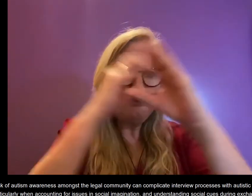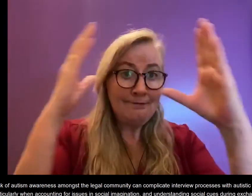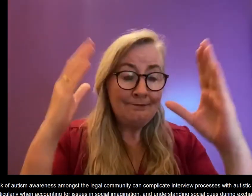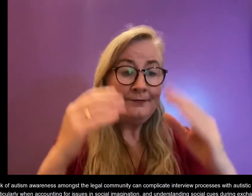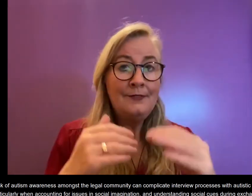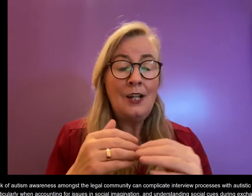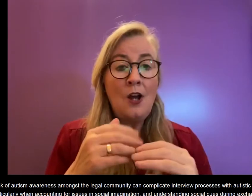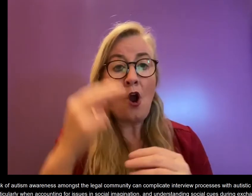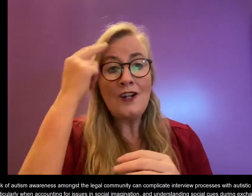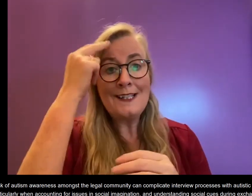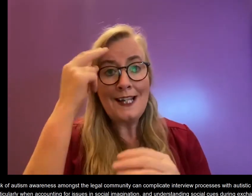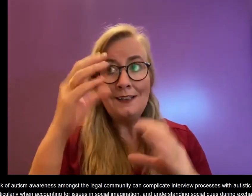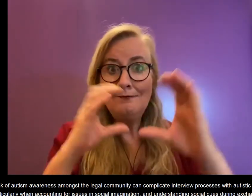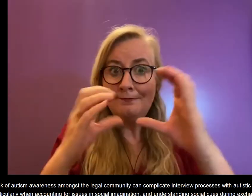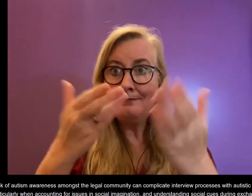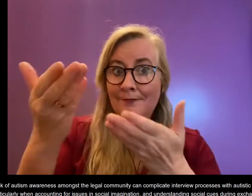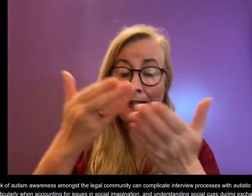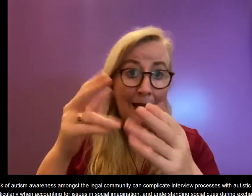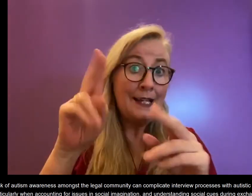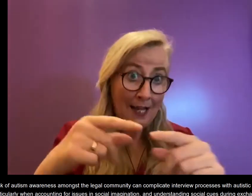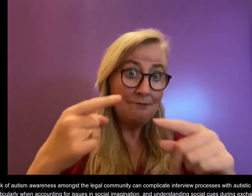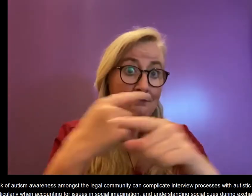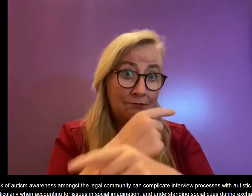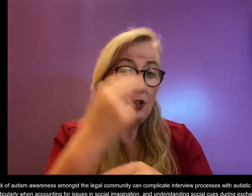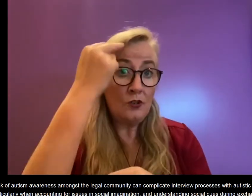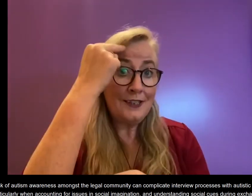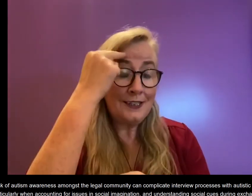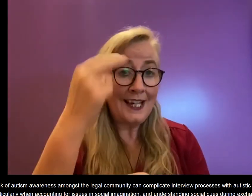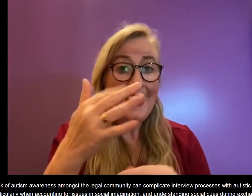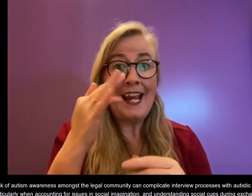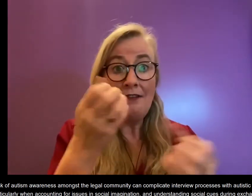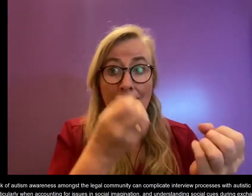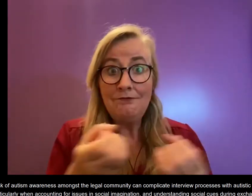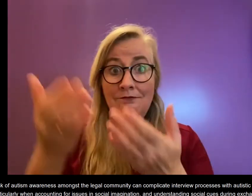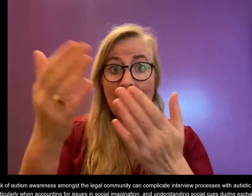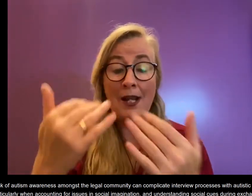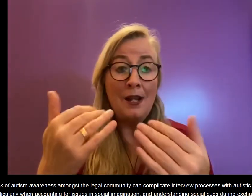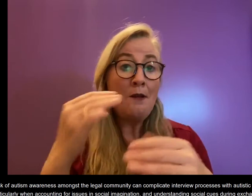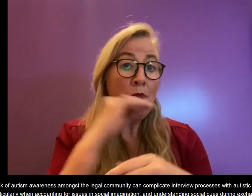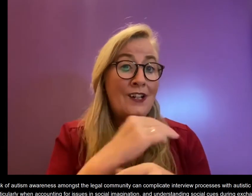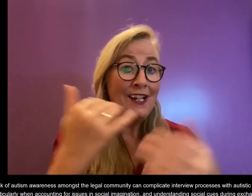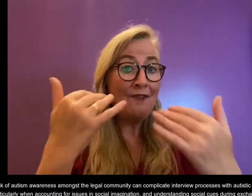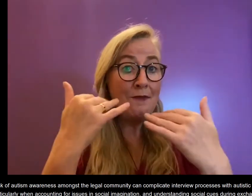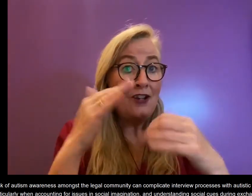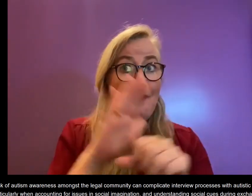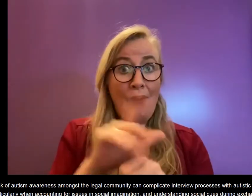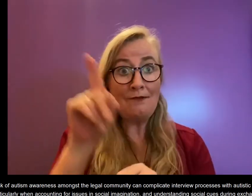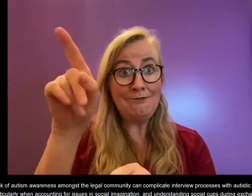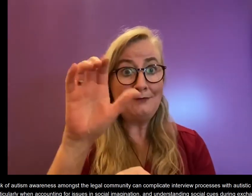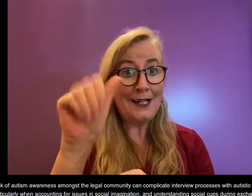imagination and understanding social cues during exchanges can lead to misunderstandings, especially whenever relaying critical information to be outlined